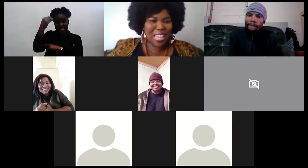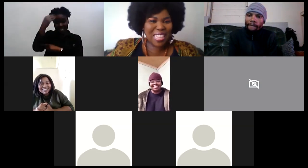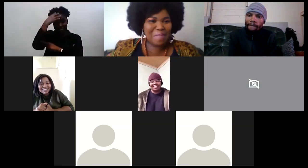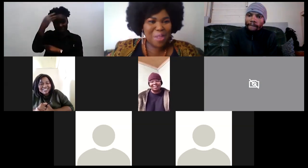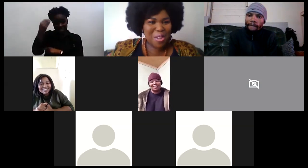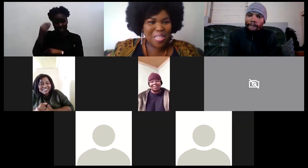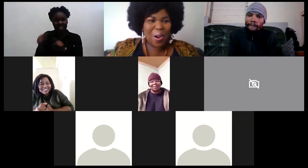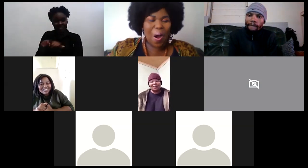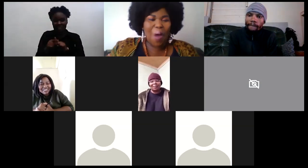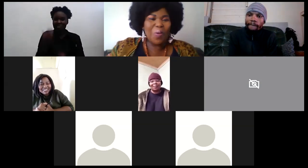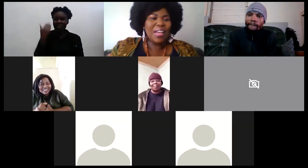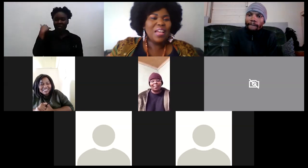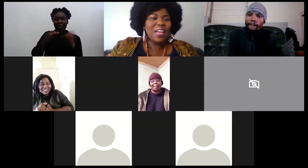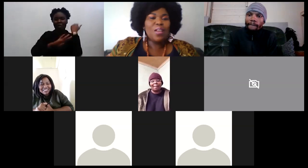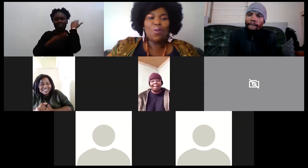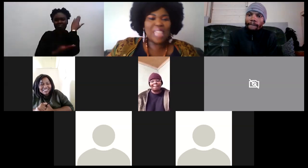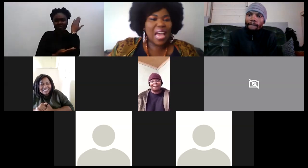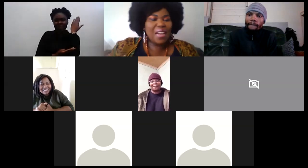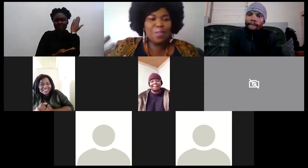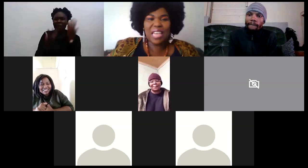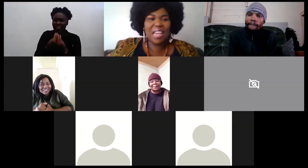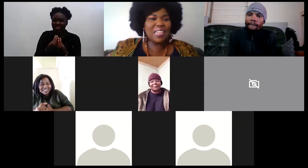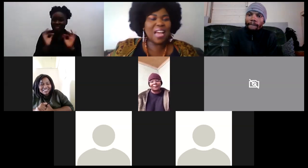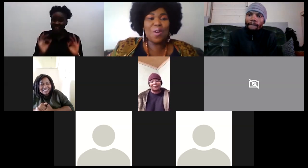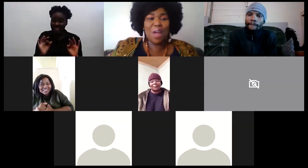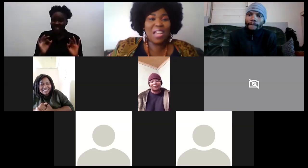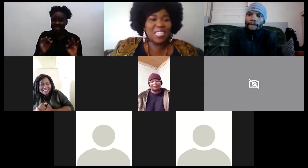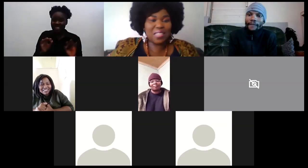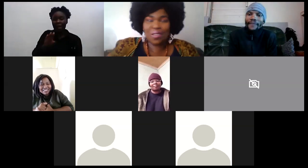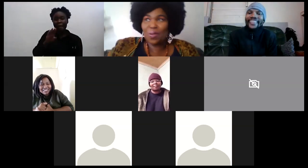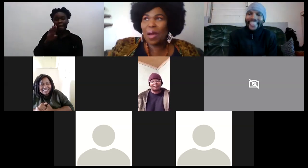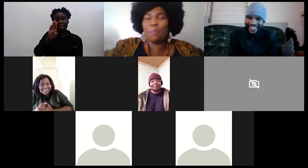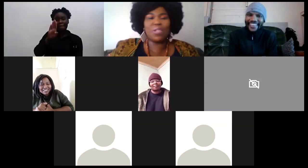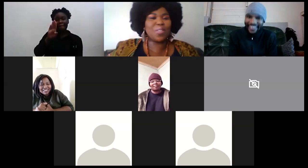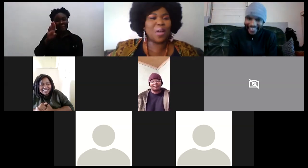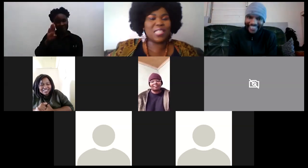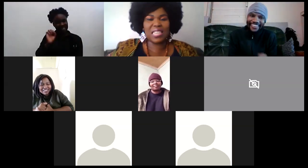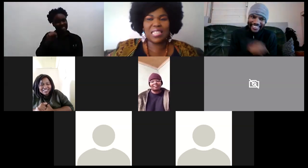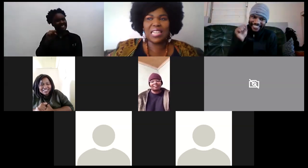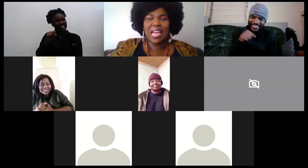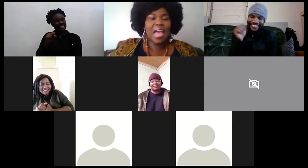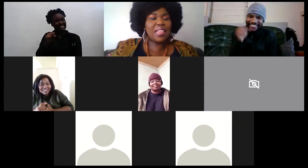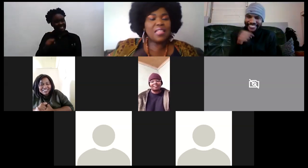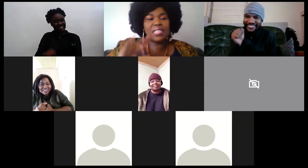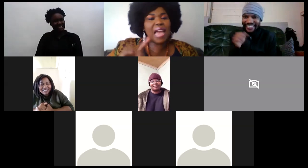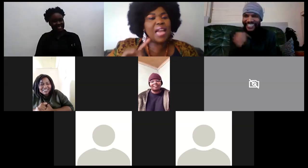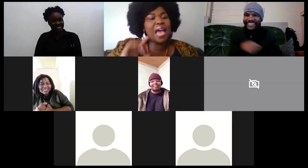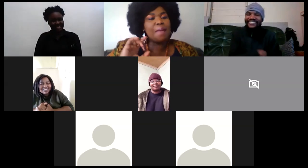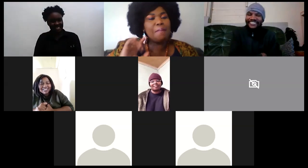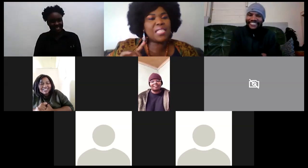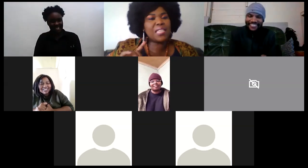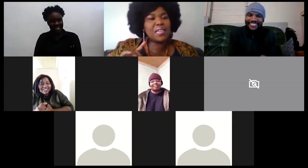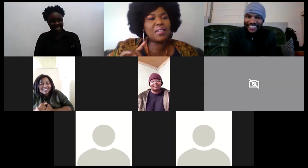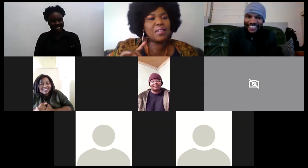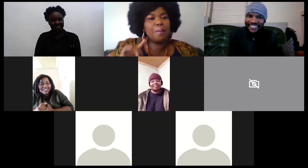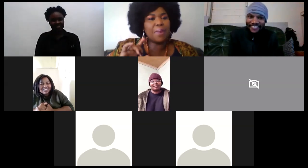buy together some years ago who's then who's then i know her she grew up a beauty contestant and then i